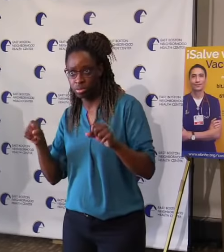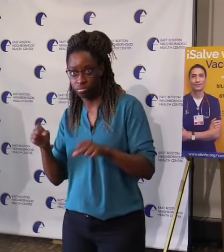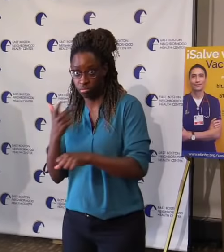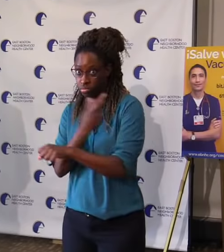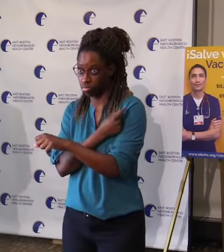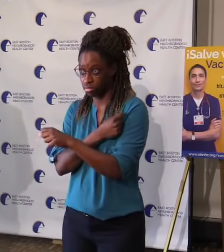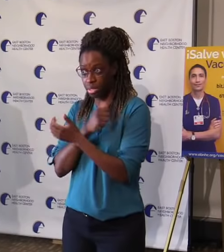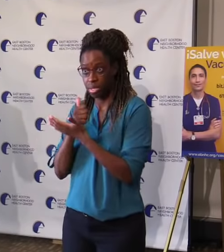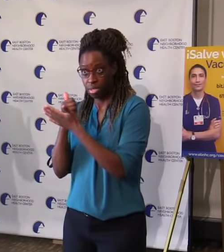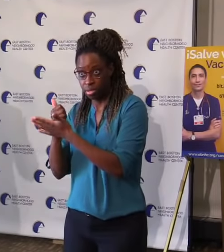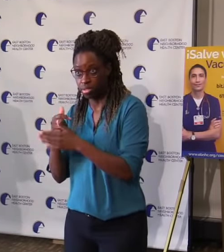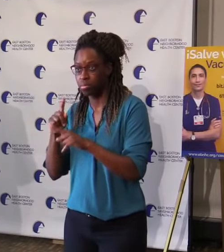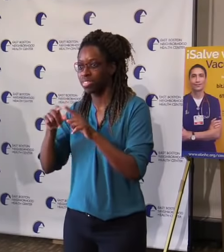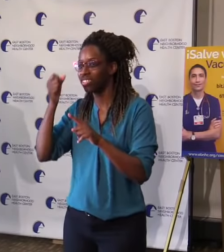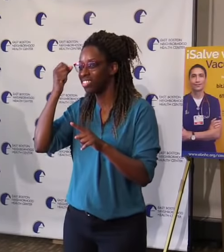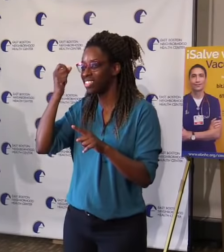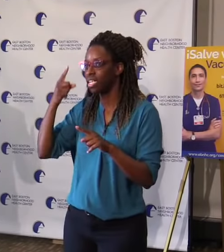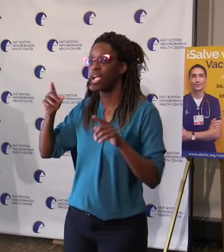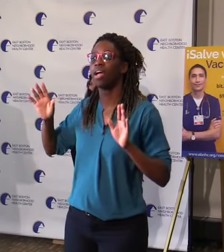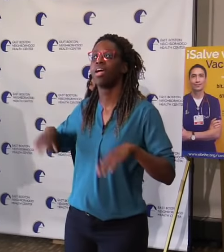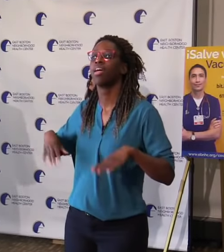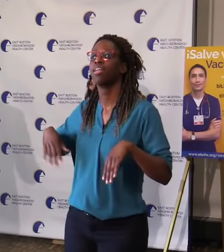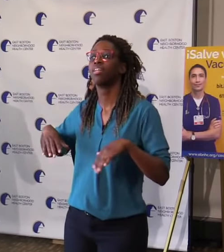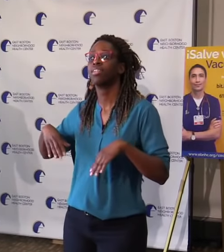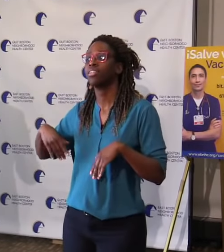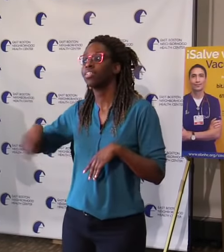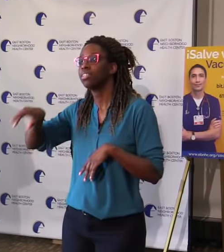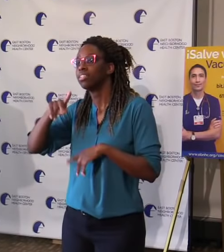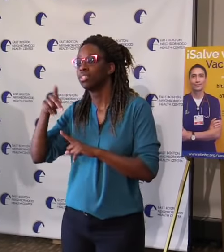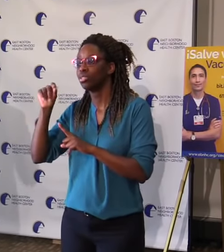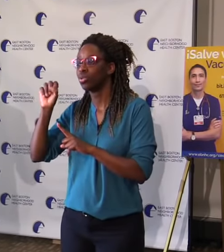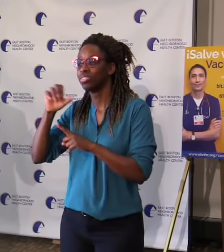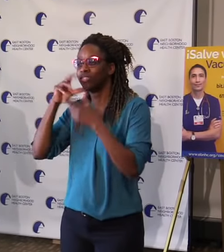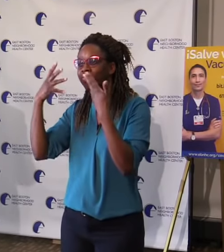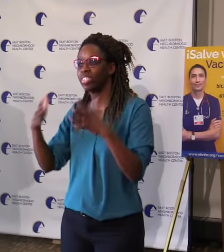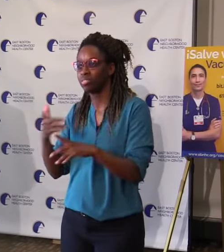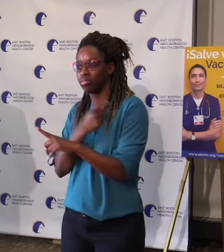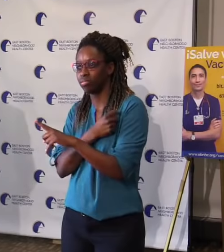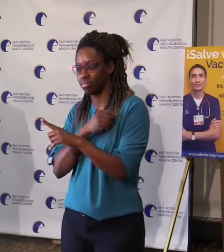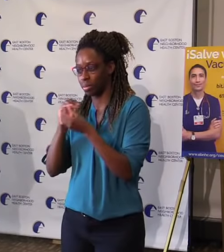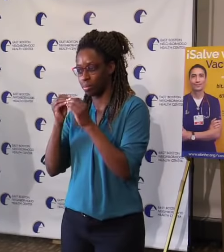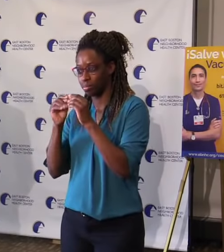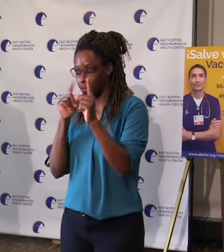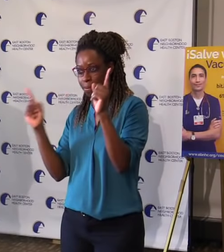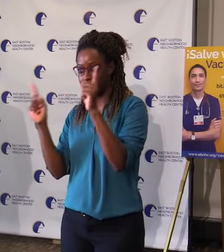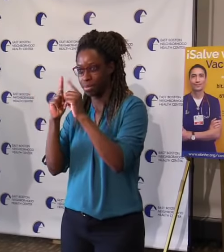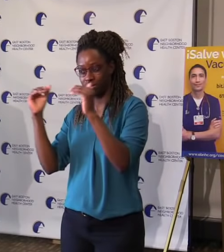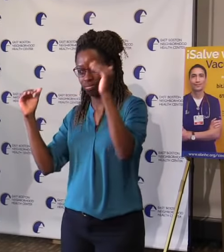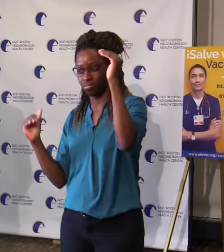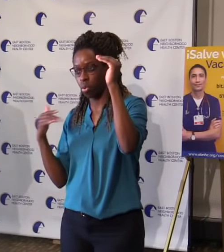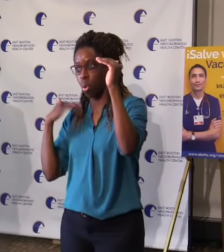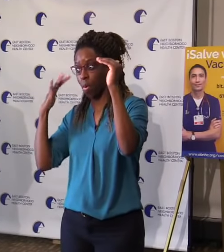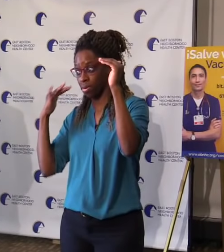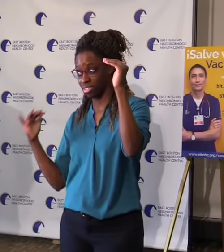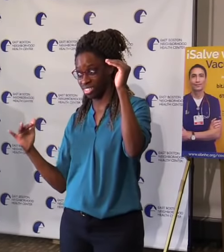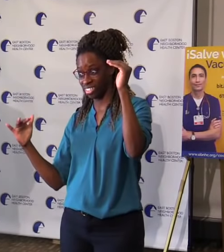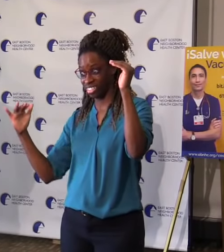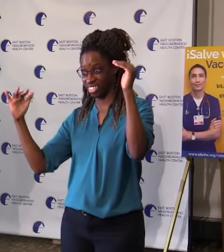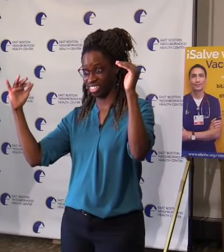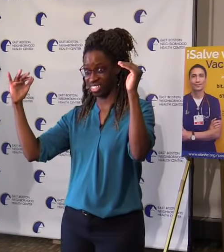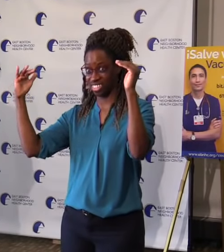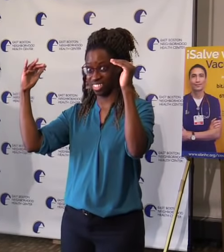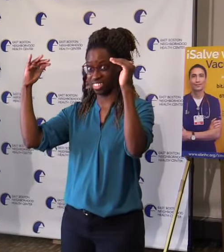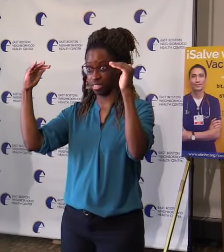me, the big question is when are we going to when are we going to see the big move on federal